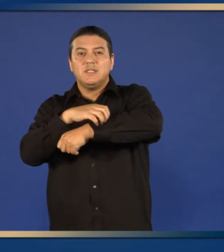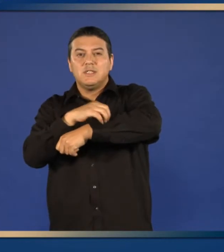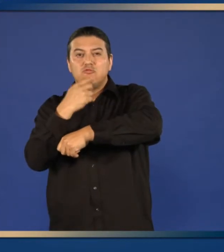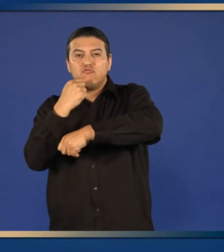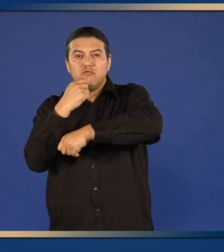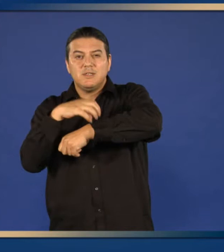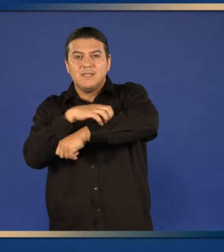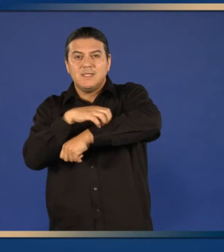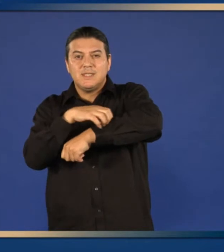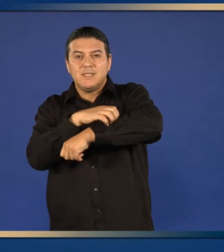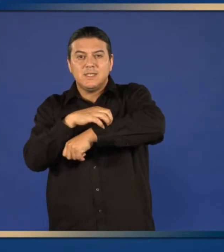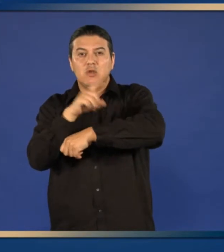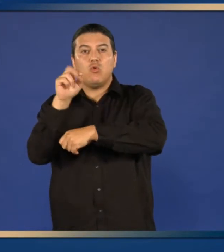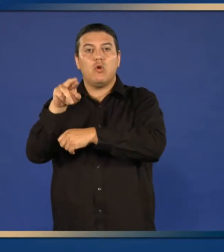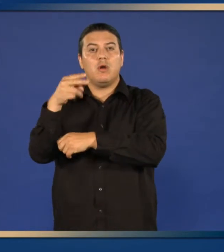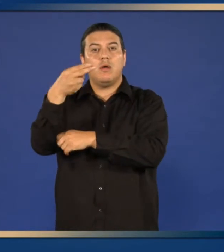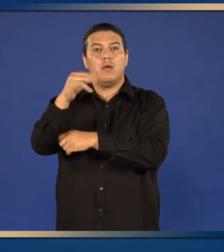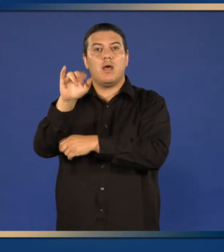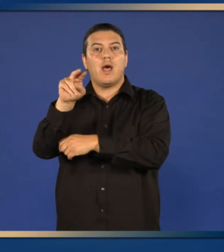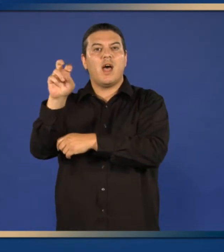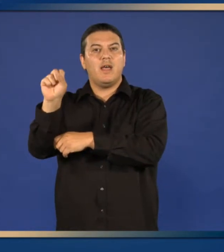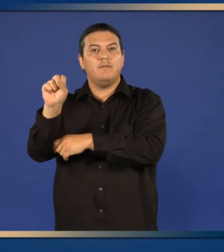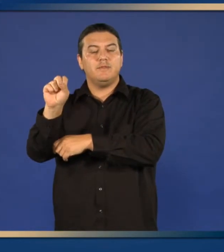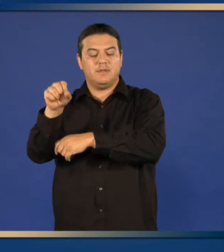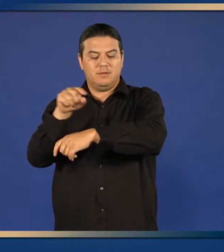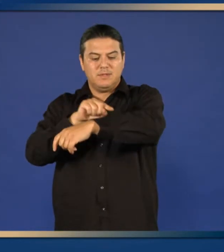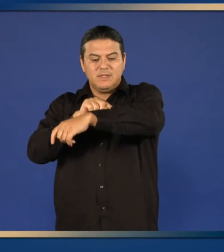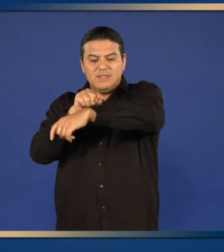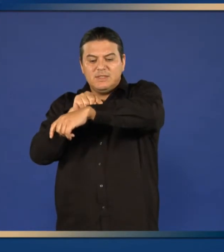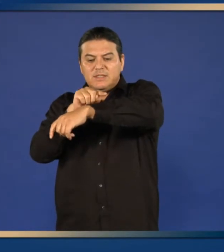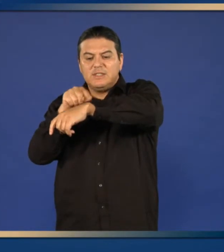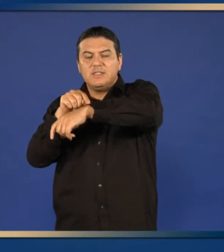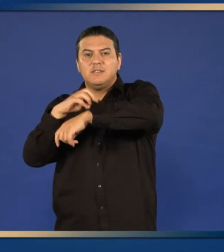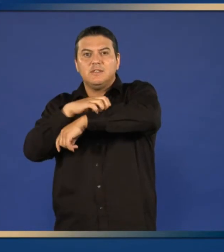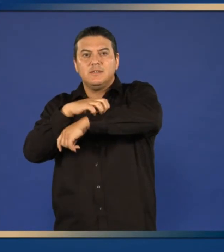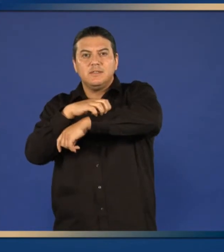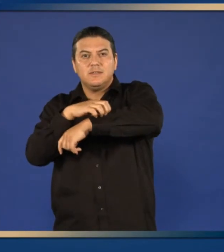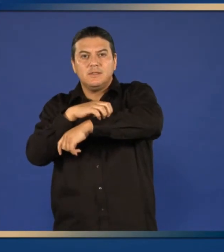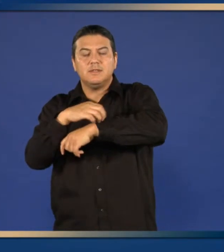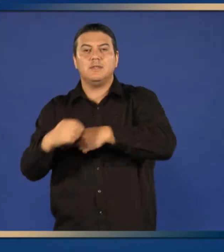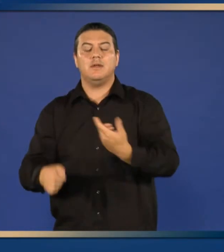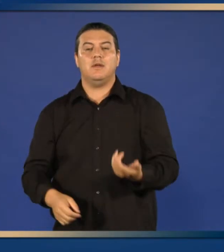skin rash hives or itching